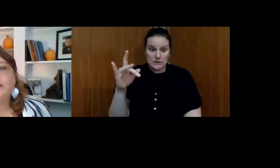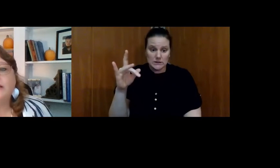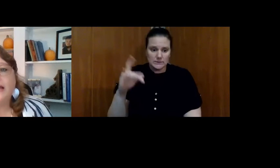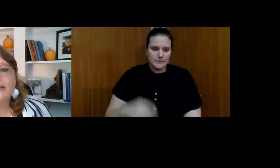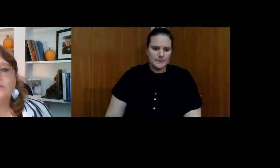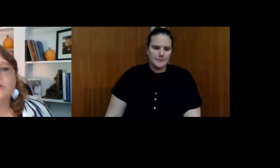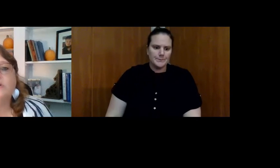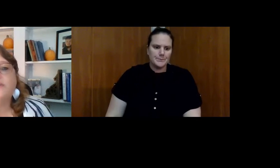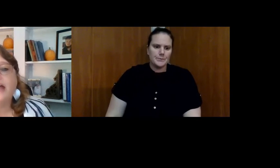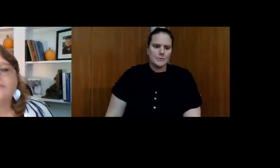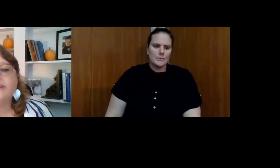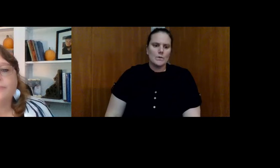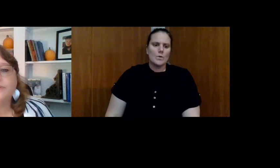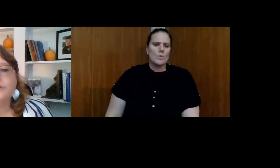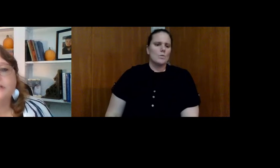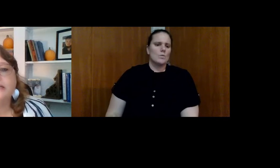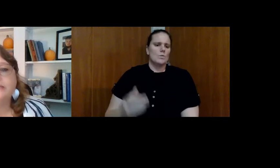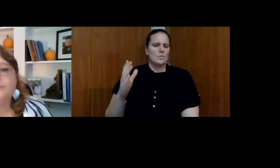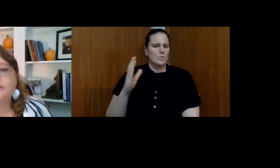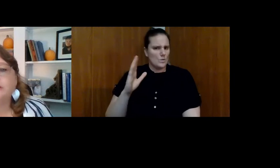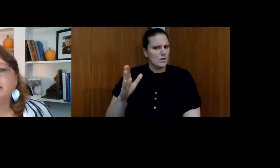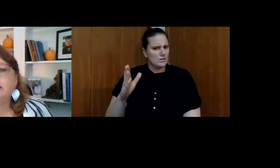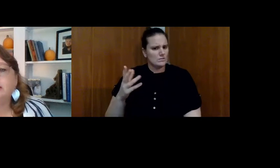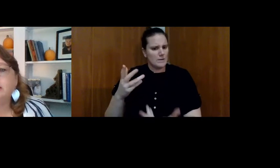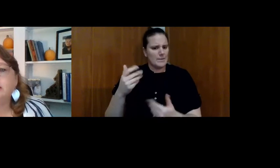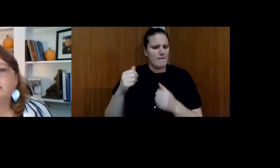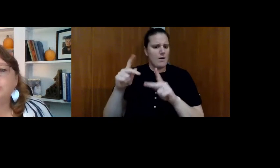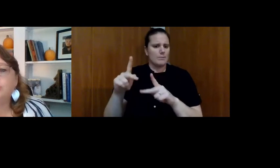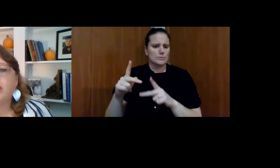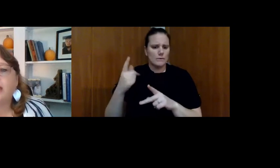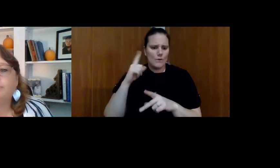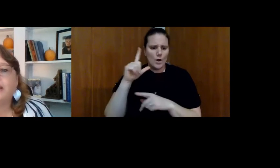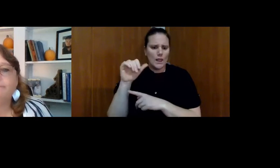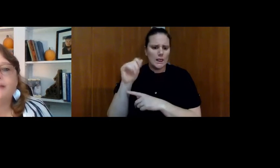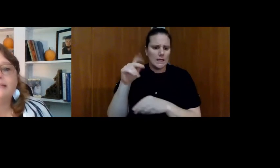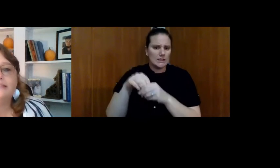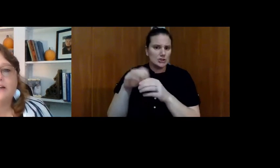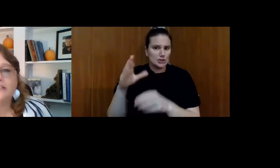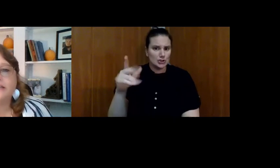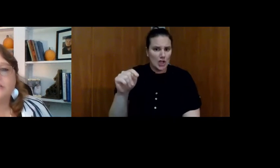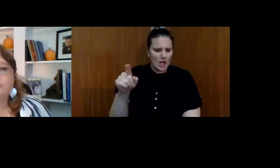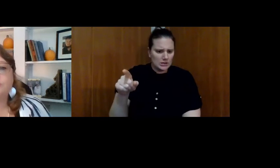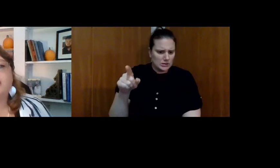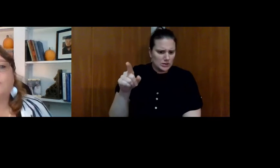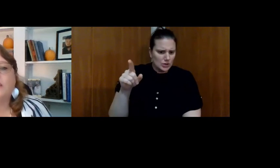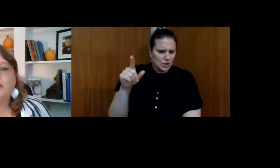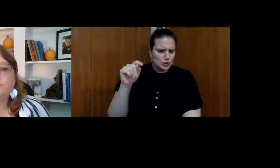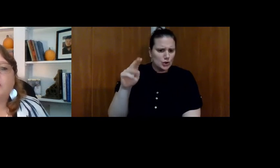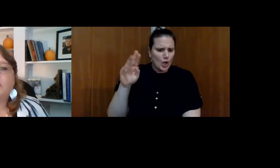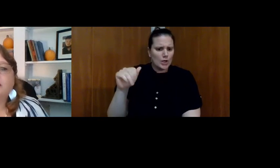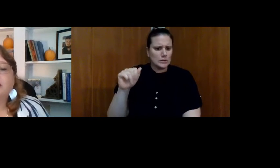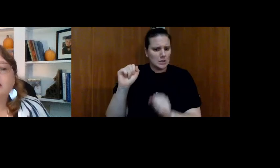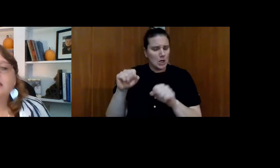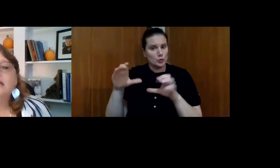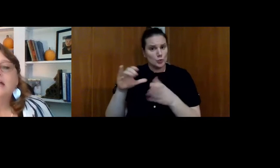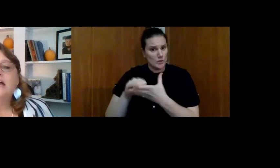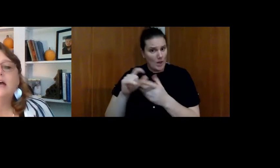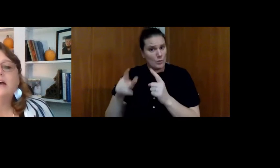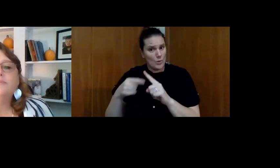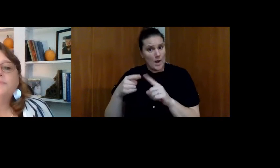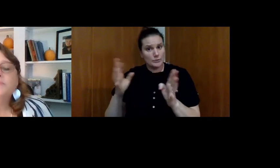We will. I don't know if I'll have an opportunity to put a link in the chat, but I bet Tanya can do that while I'm talking.